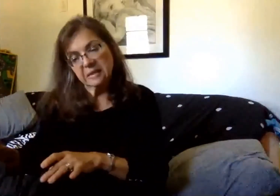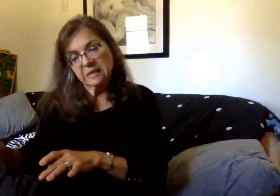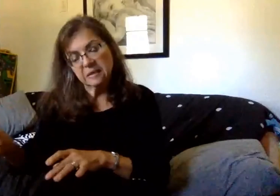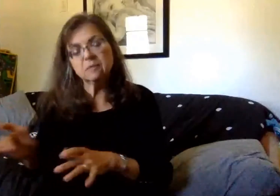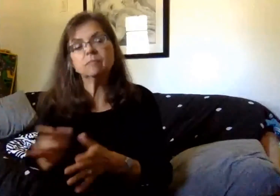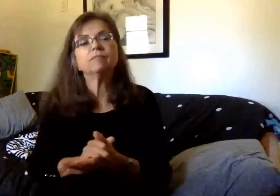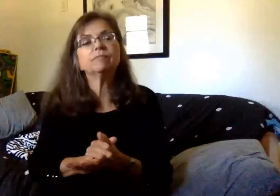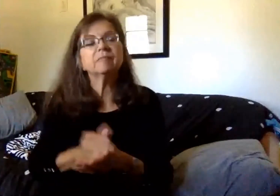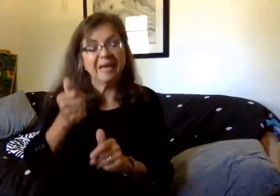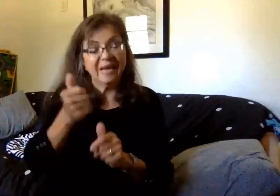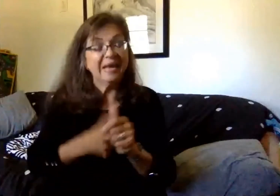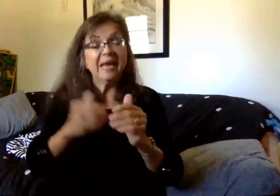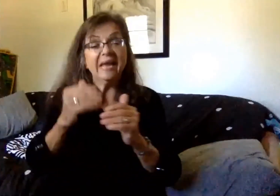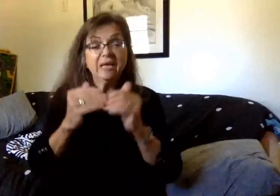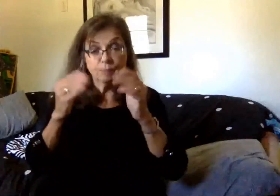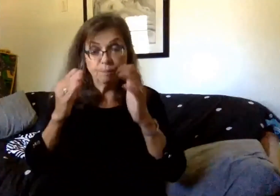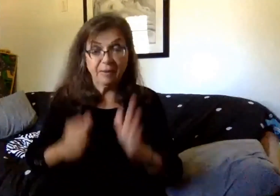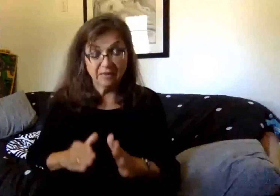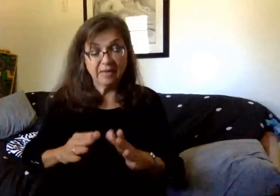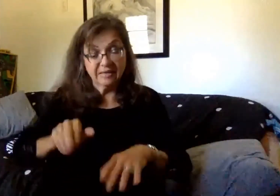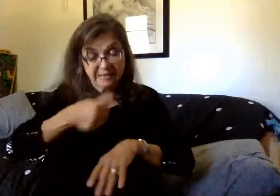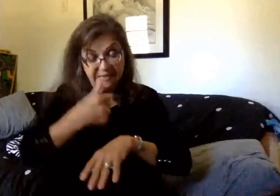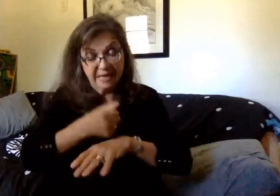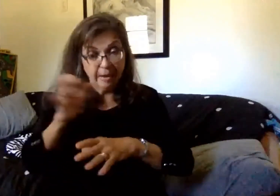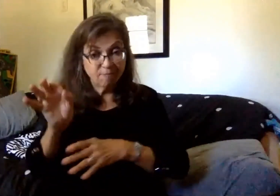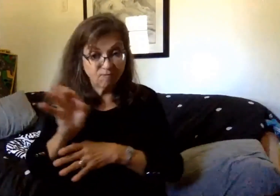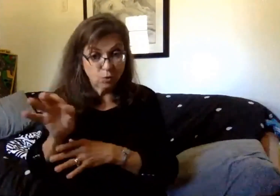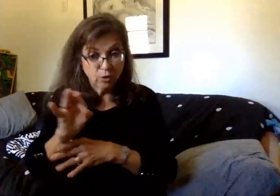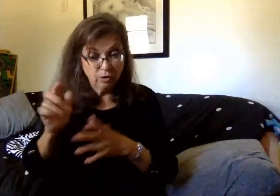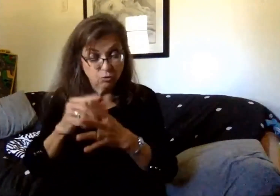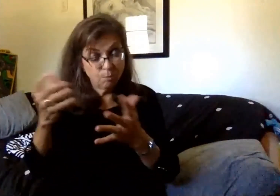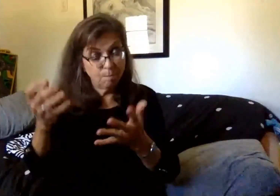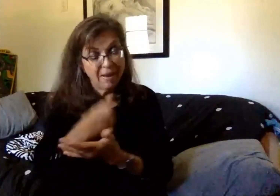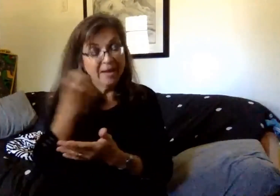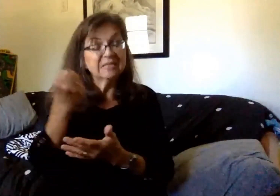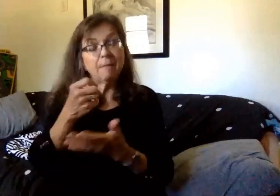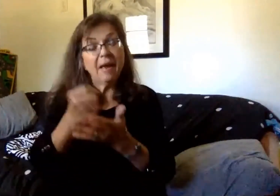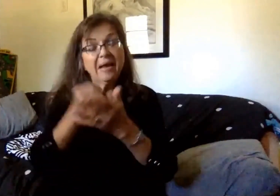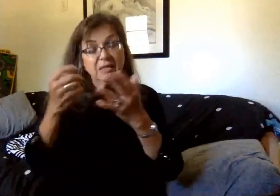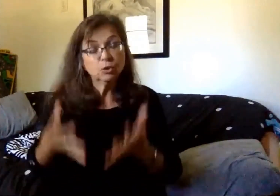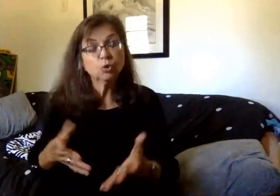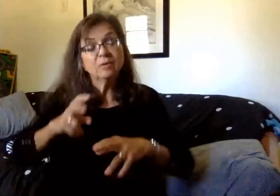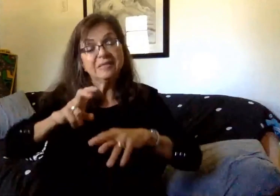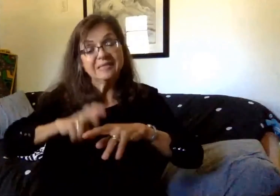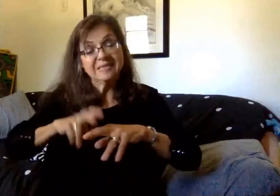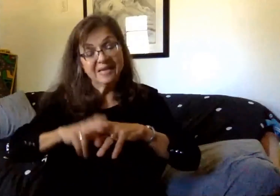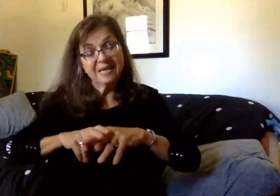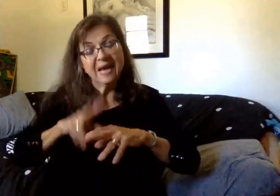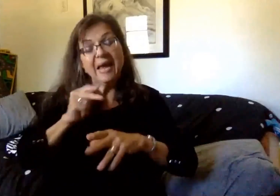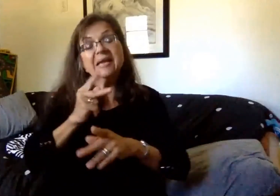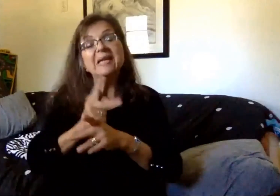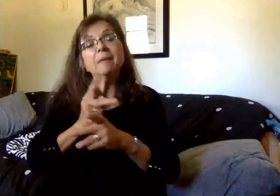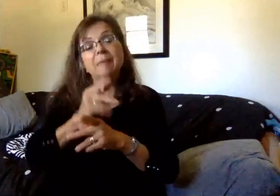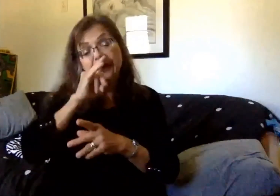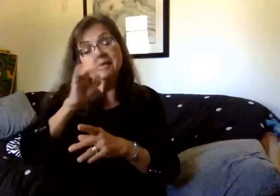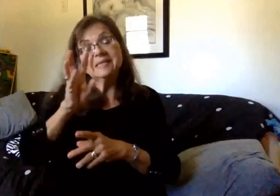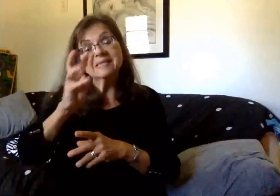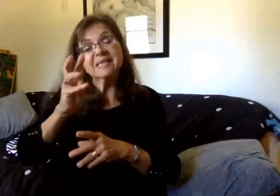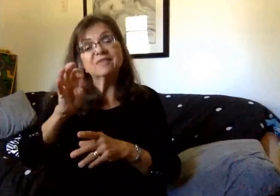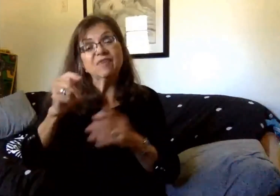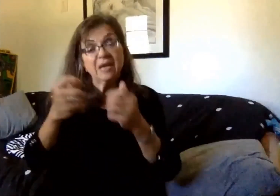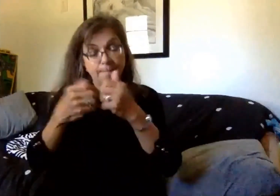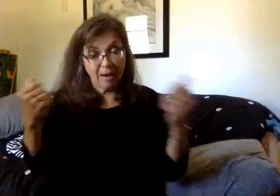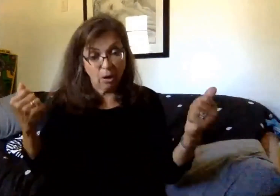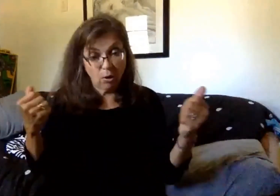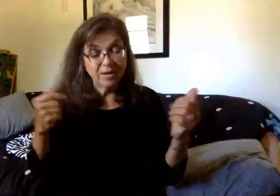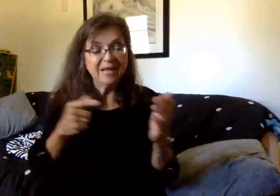Each building is laying out furniture to maximize student seating while still maintaining six feet of social distancing in all directions. This will